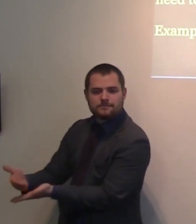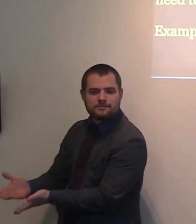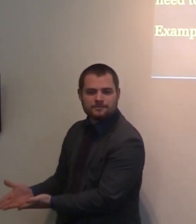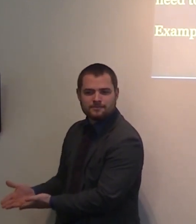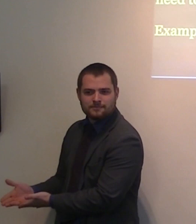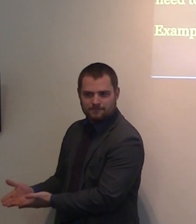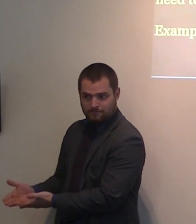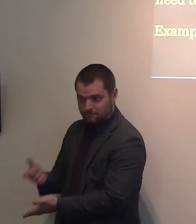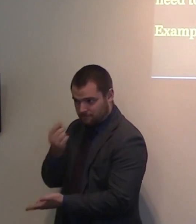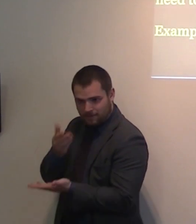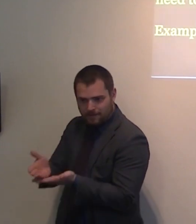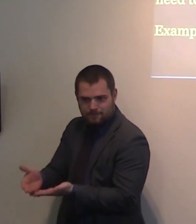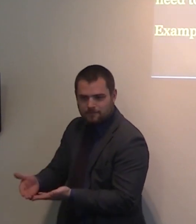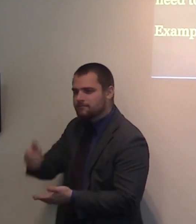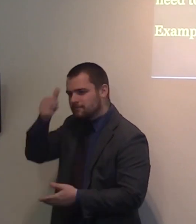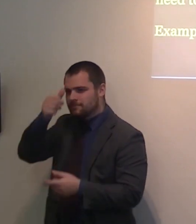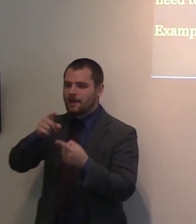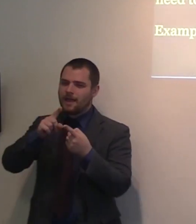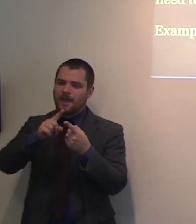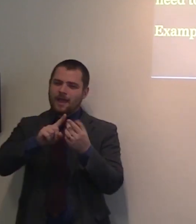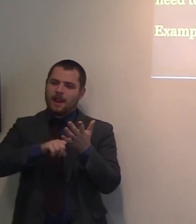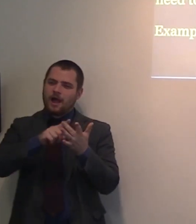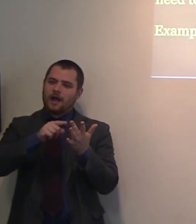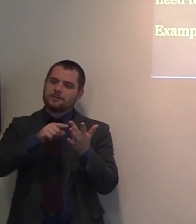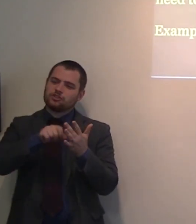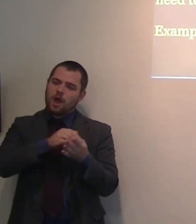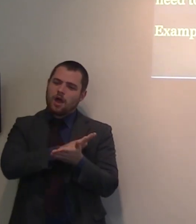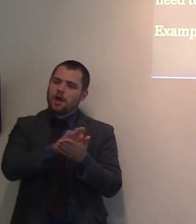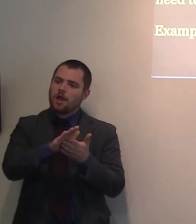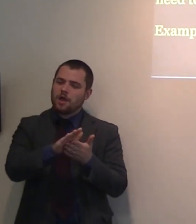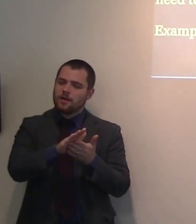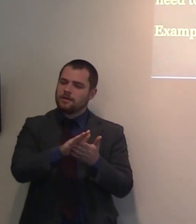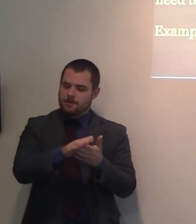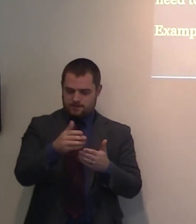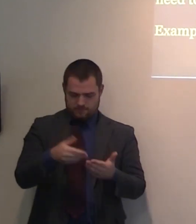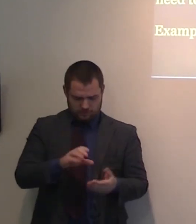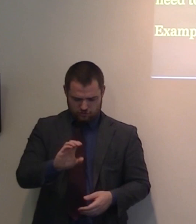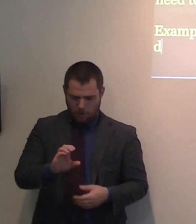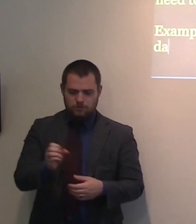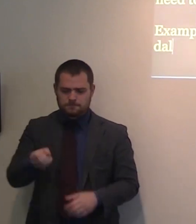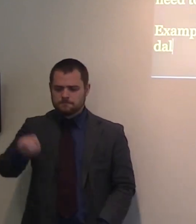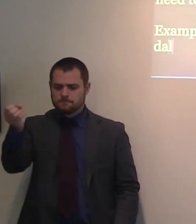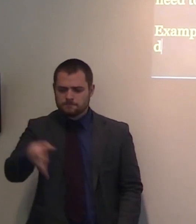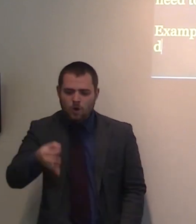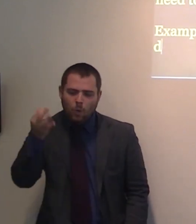Kings took salt. Throw it in water. And the water became pure. But we know purest waters